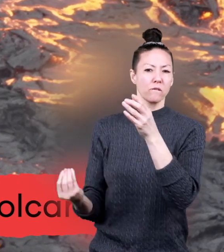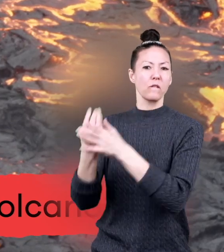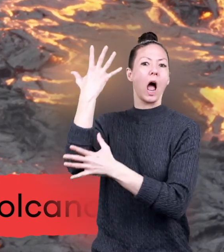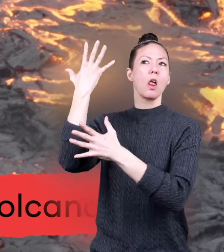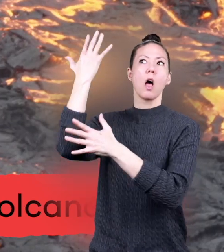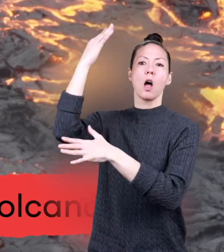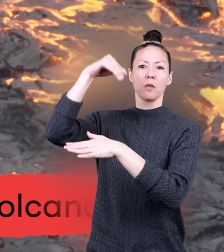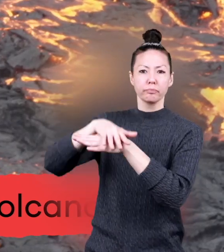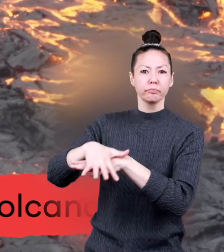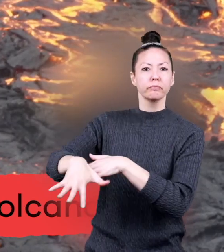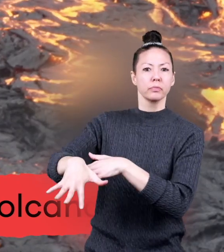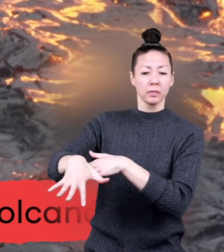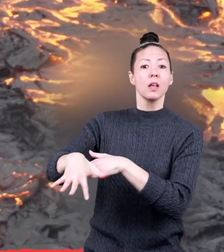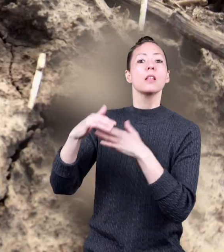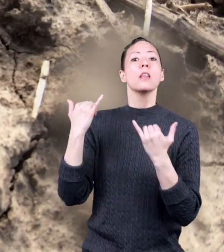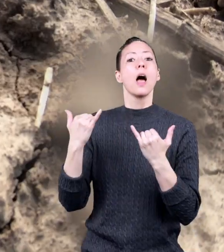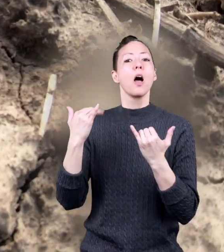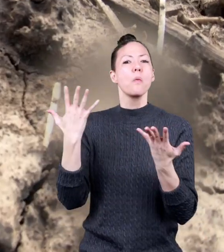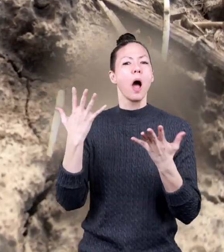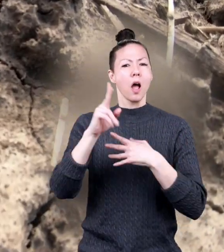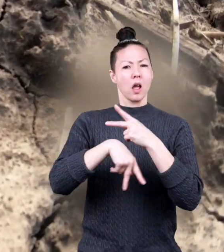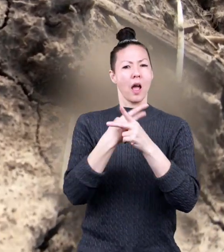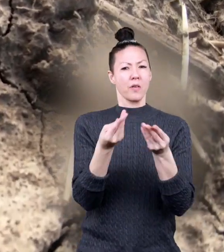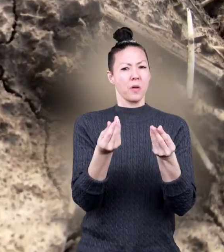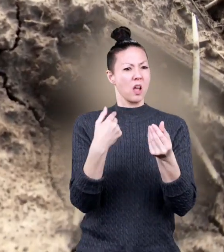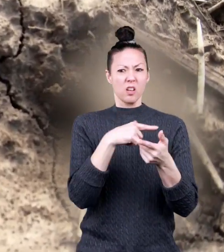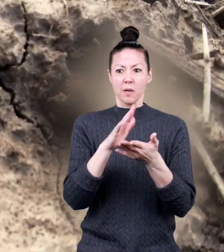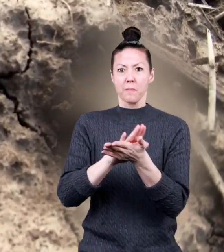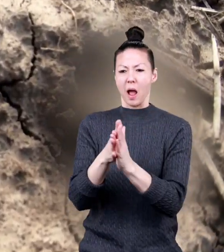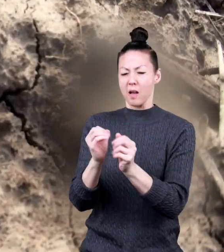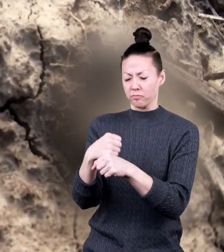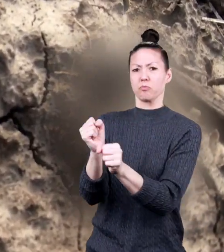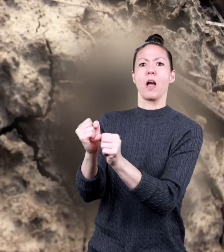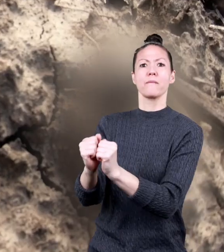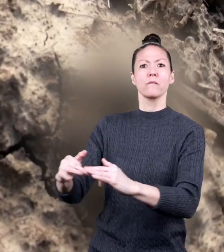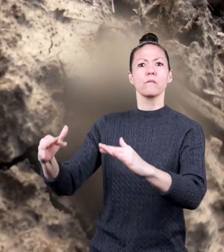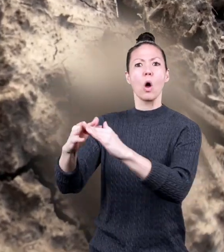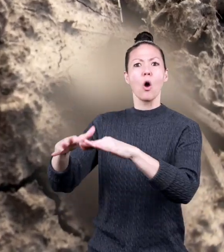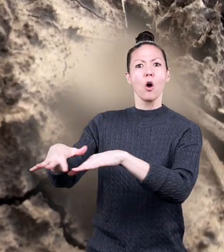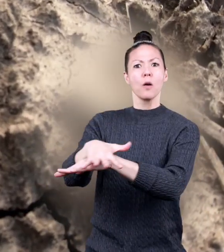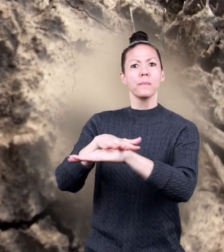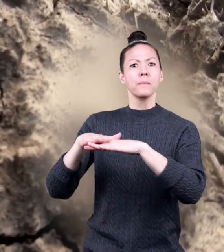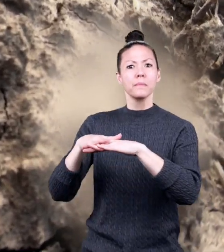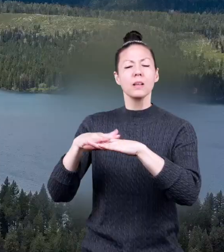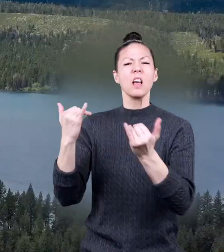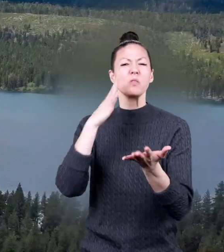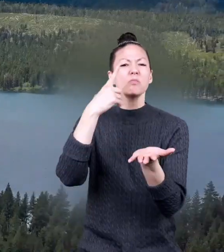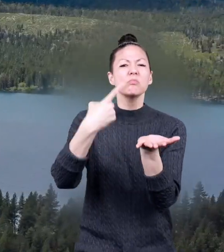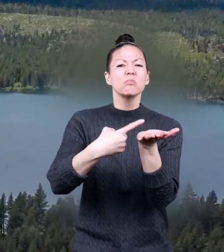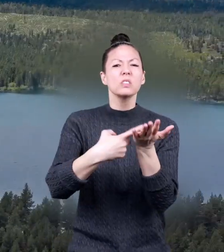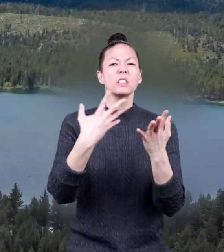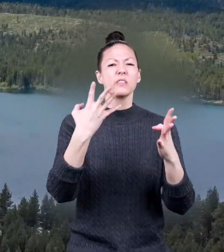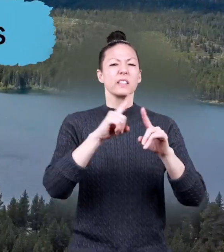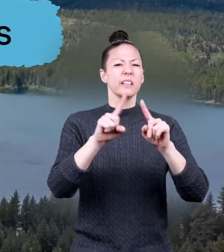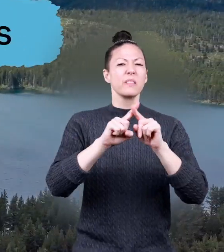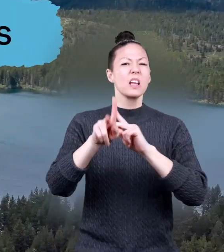from volcanoes. Now that we know what kinds of materials create landforms, let's talk about the different